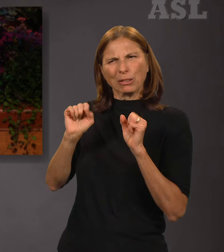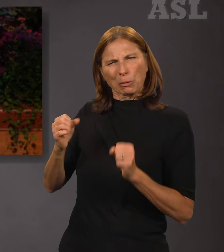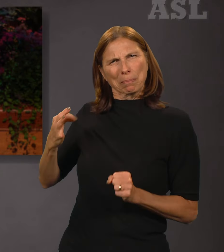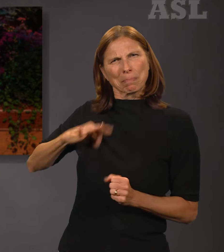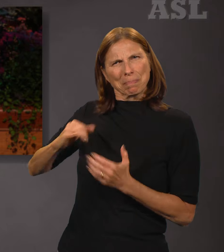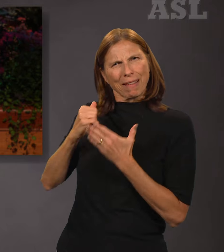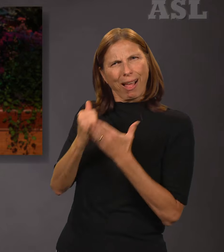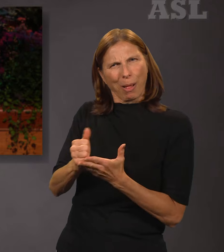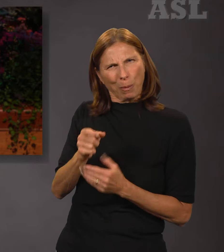good!